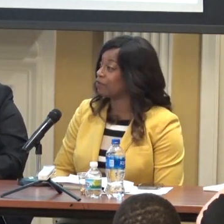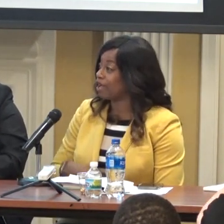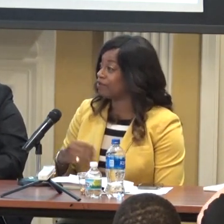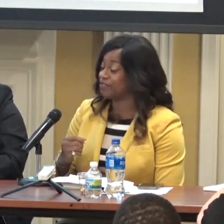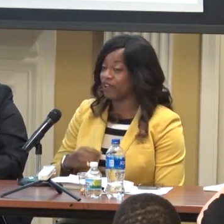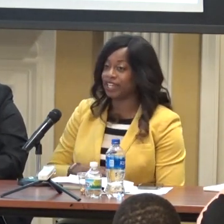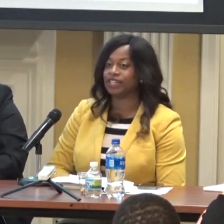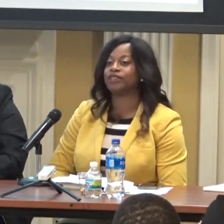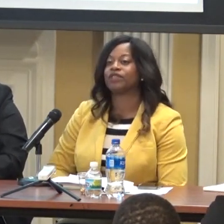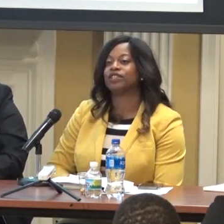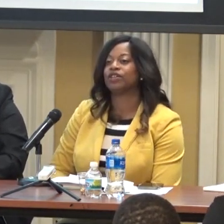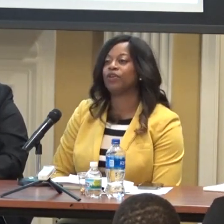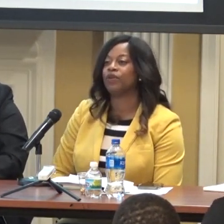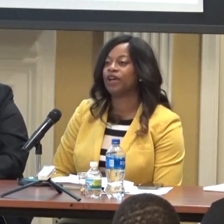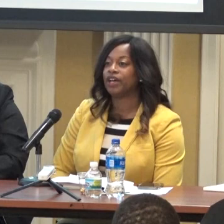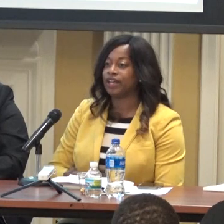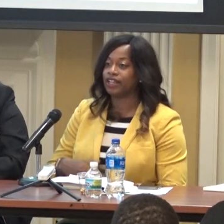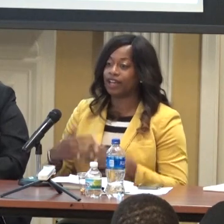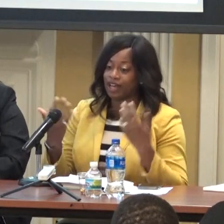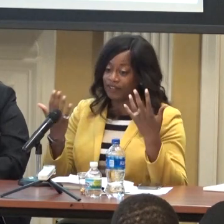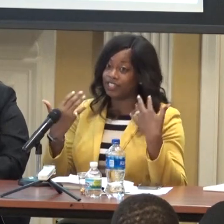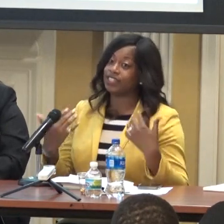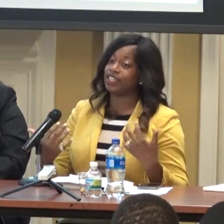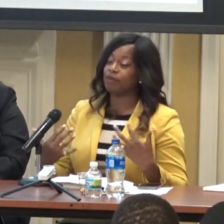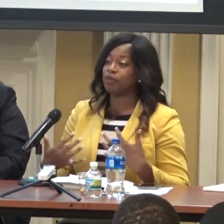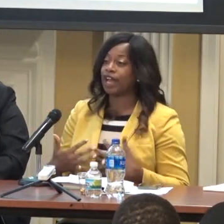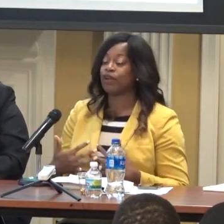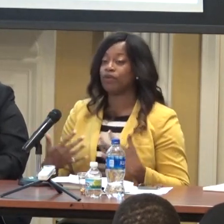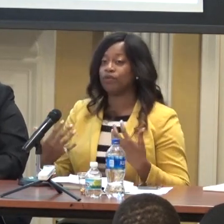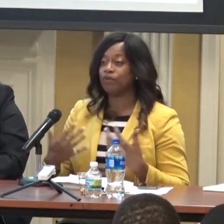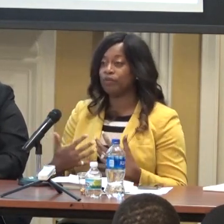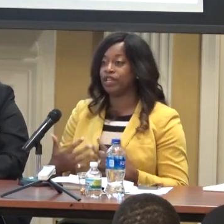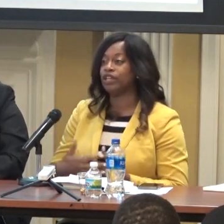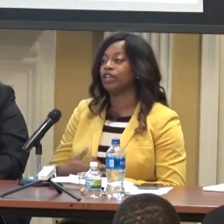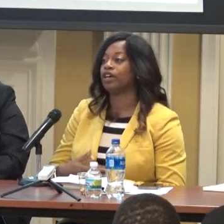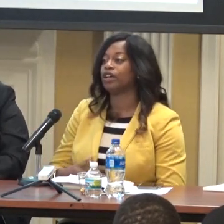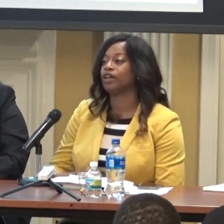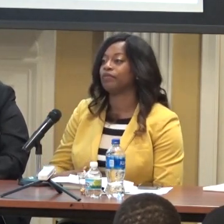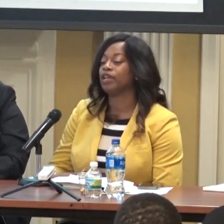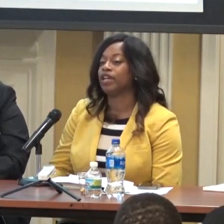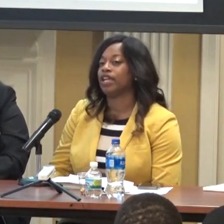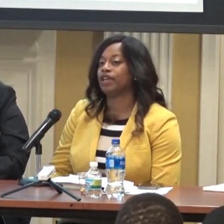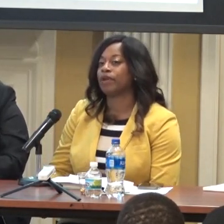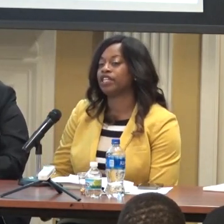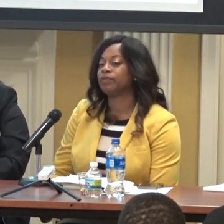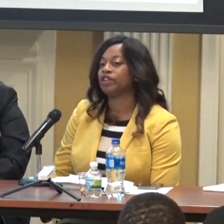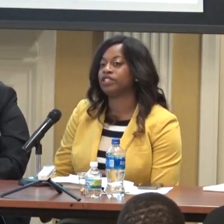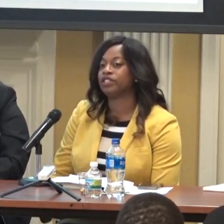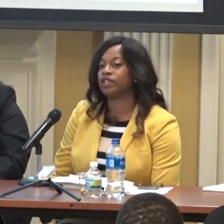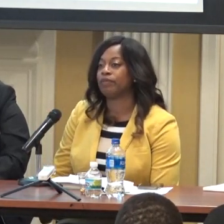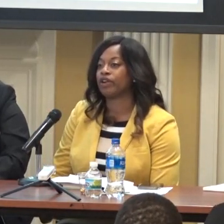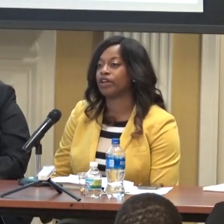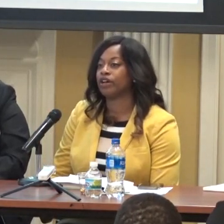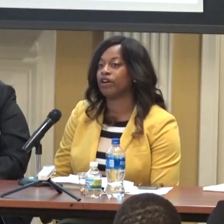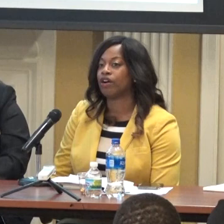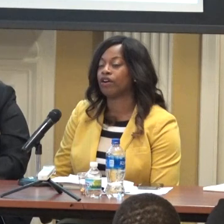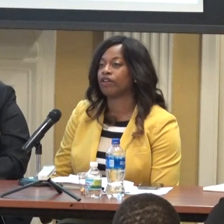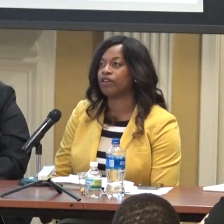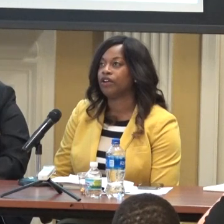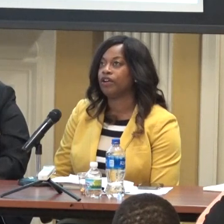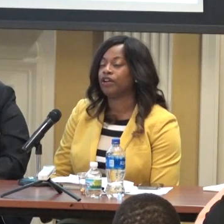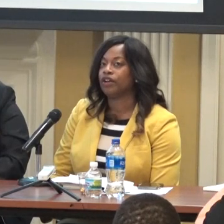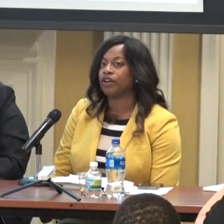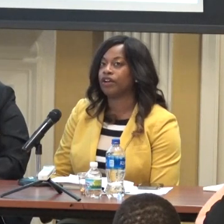well, maybe this is why I was invited. So obviously a black woman in my experiences in America